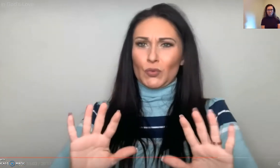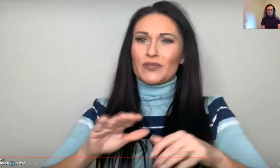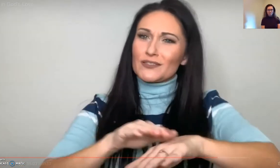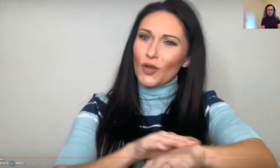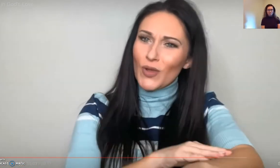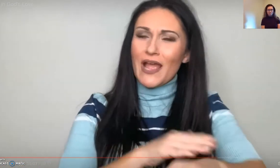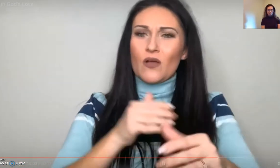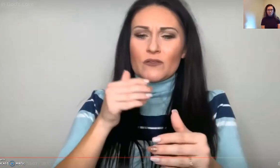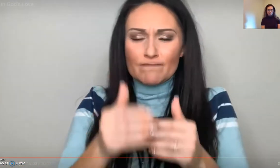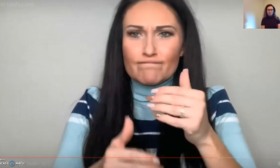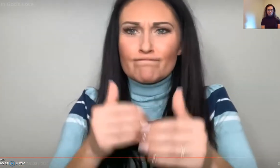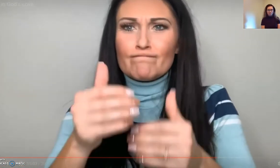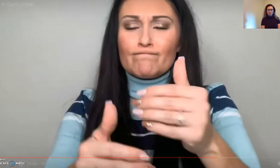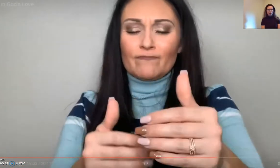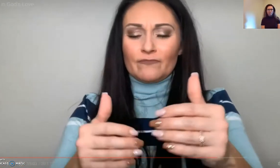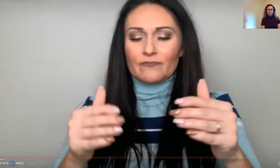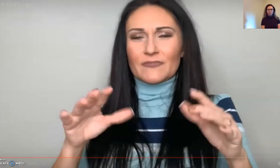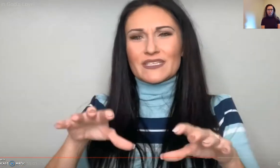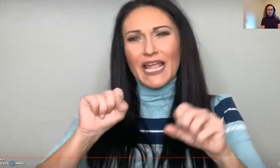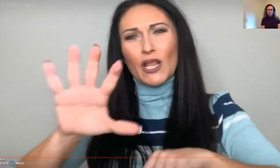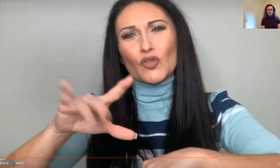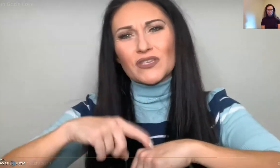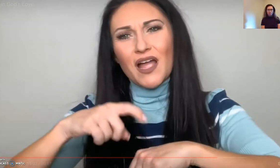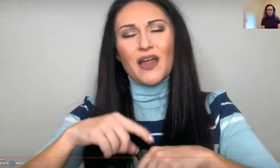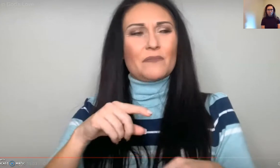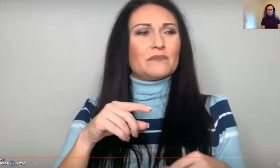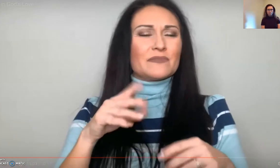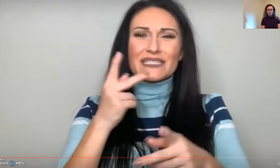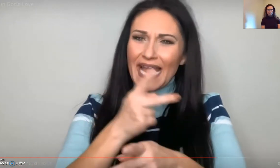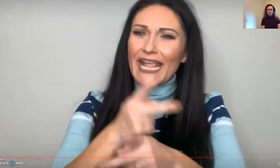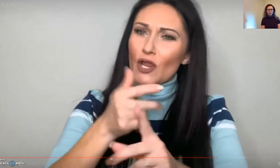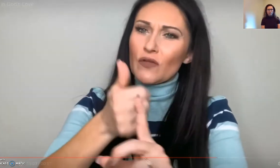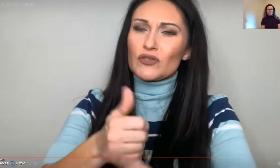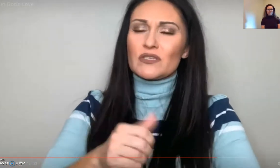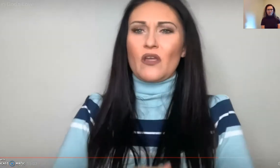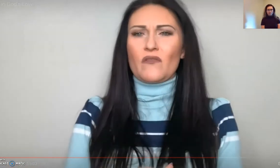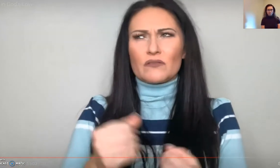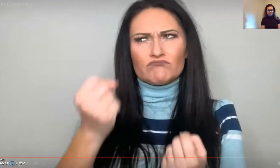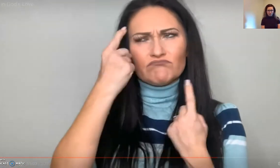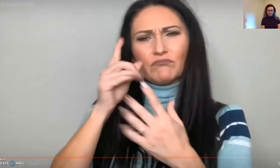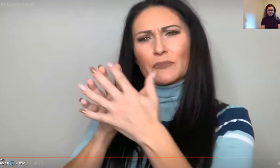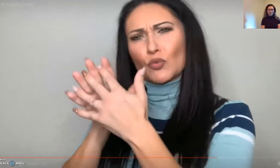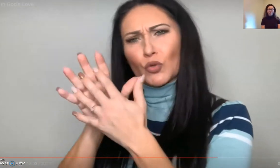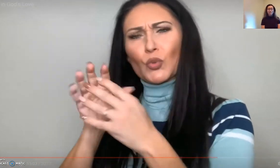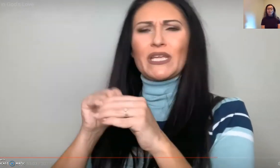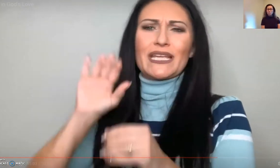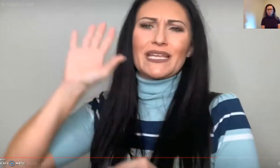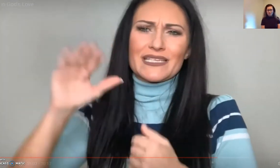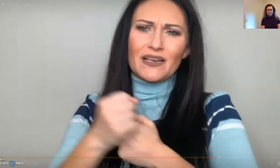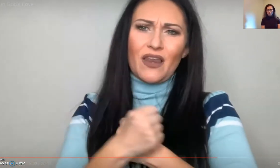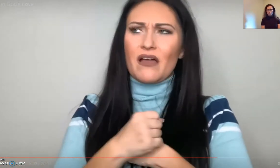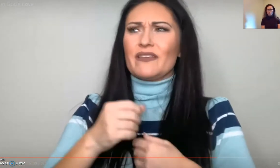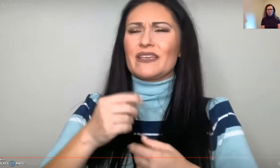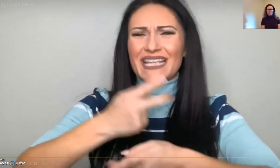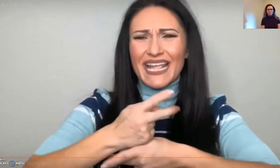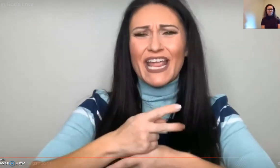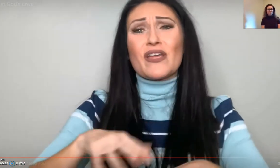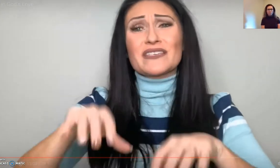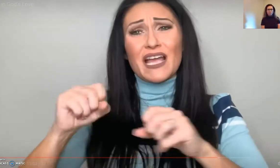key. You have to slow down in order to move forward. Take your time and take care of yourself and be rooted